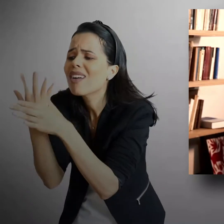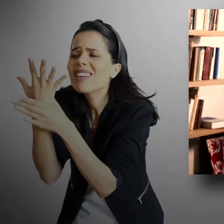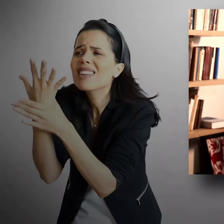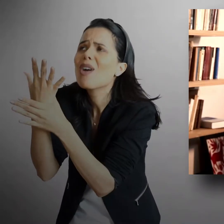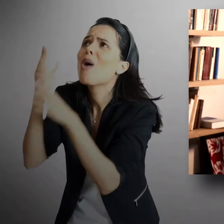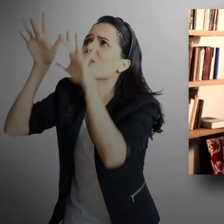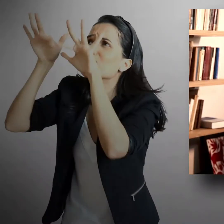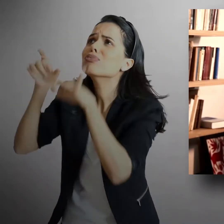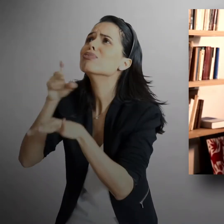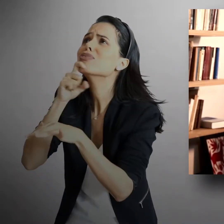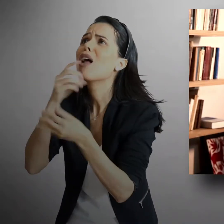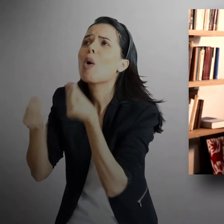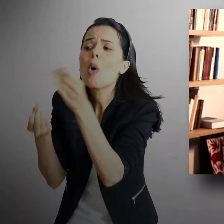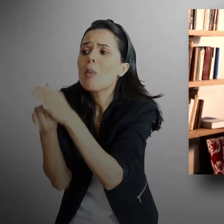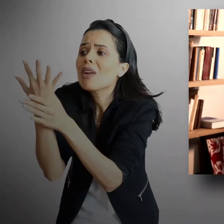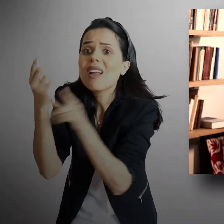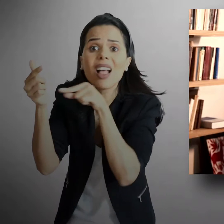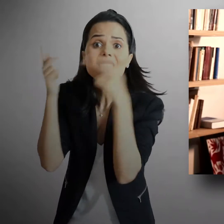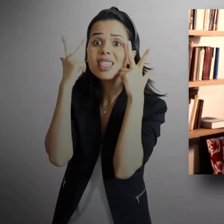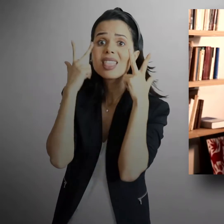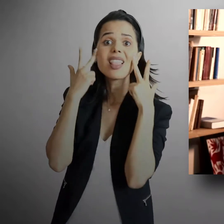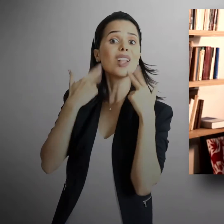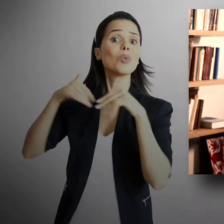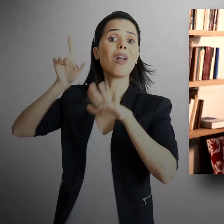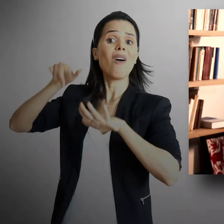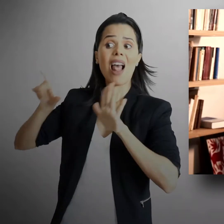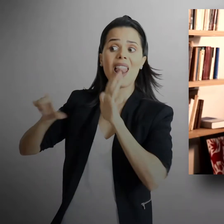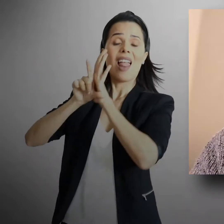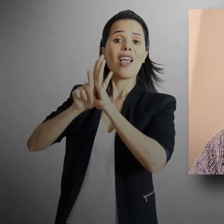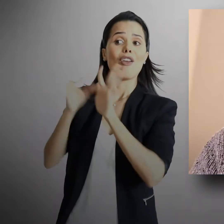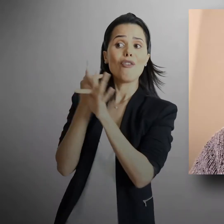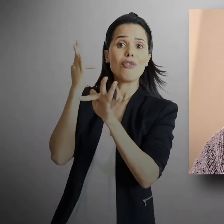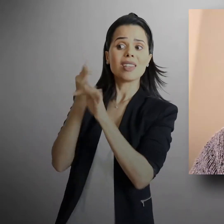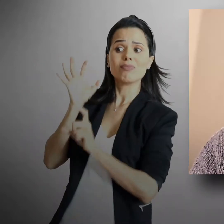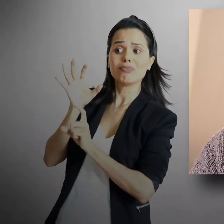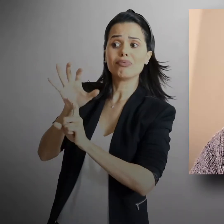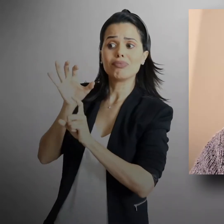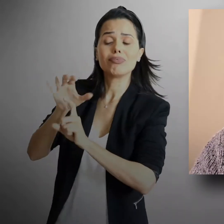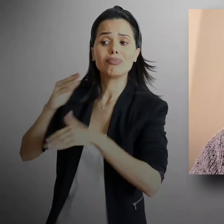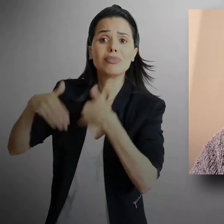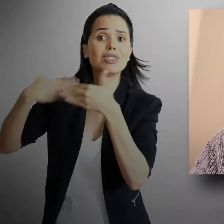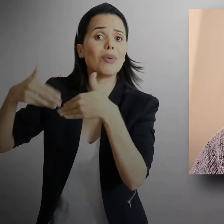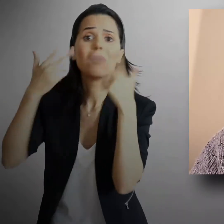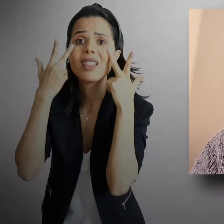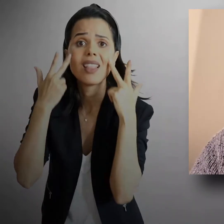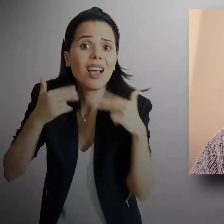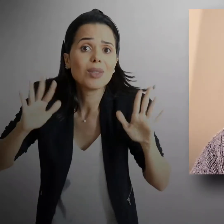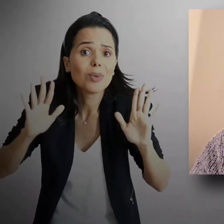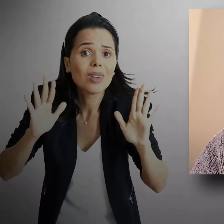training, but just because that's the way the laws of physics work. And there's every reason to believe that language is something like